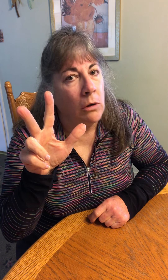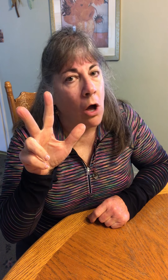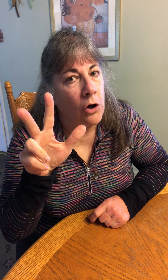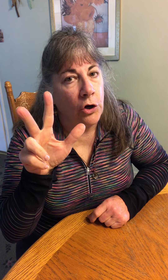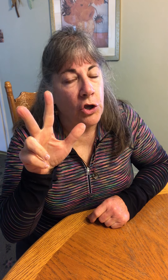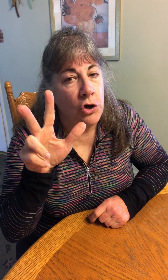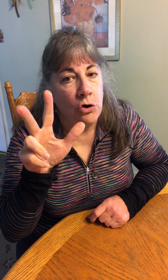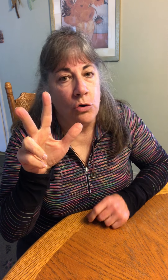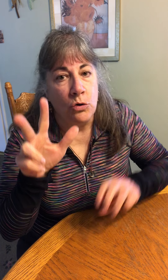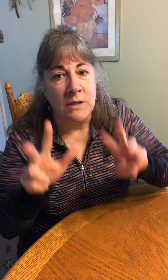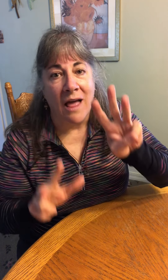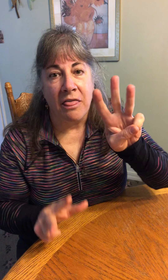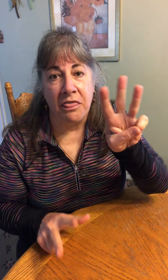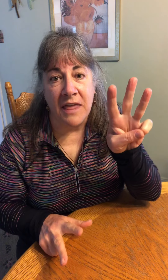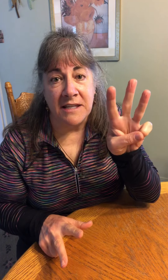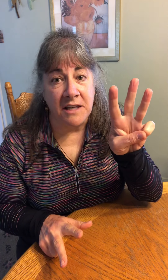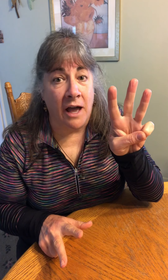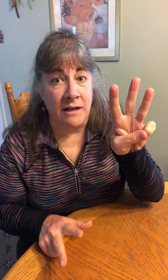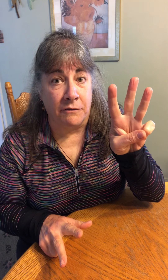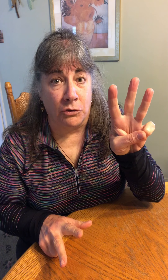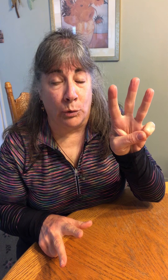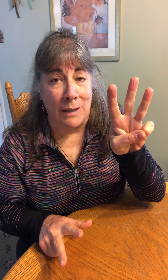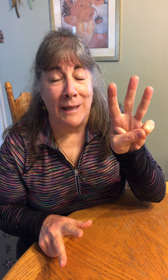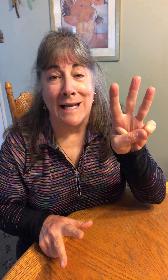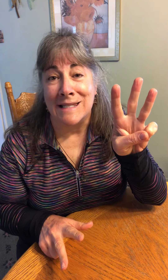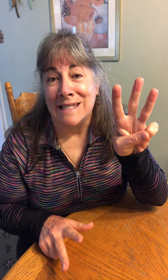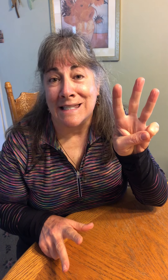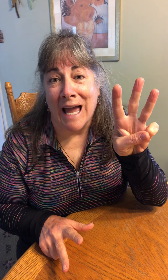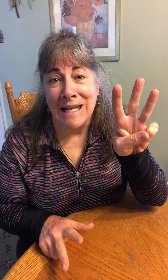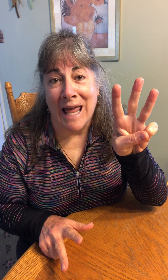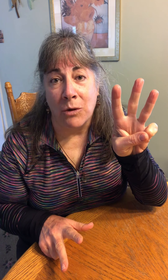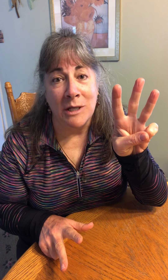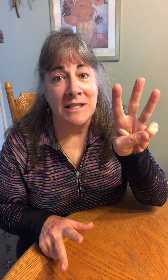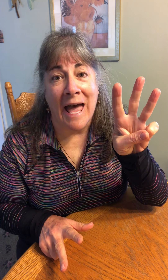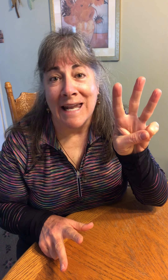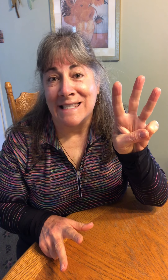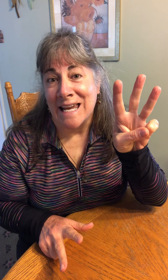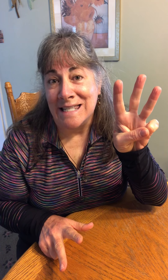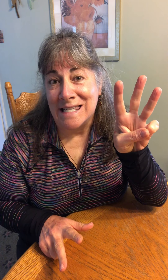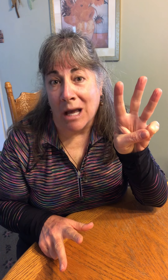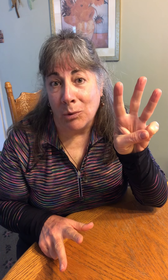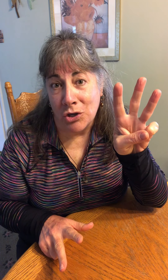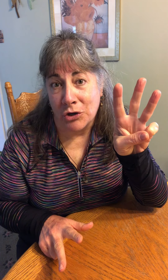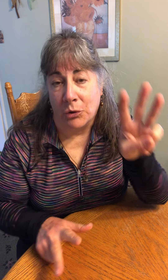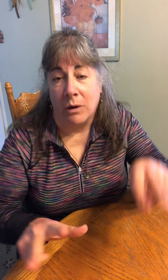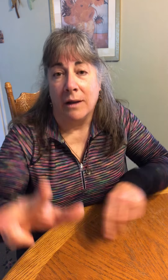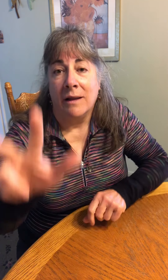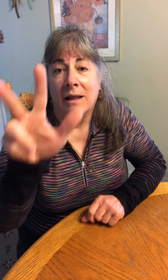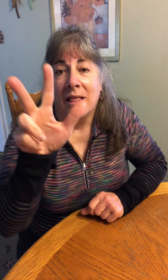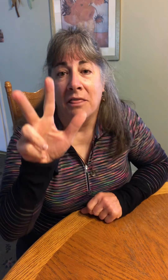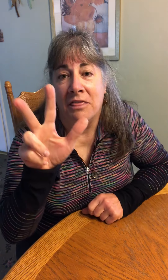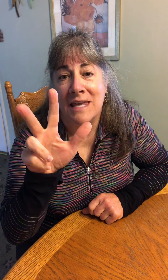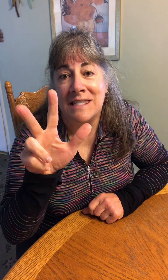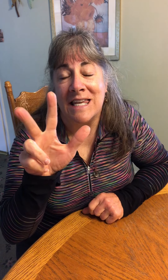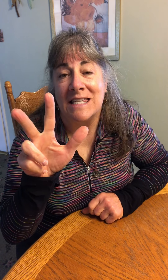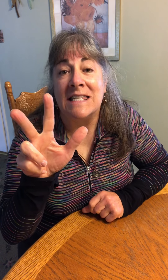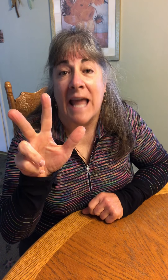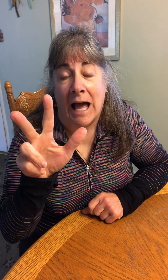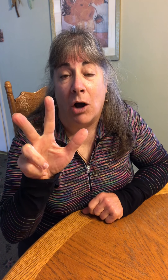longer use this kind of three because in sign language that is a W. This is now